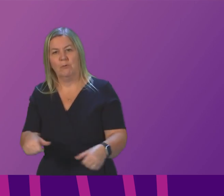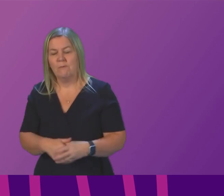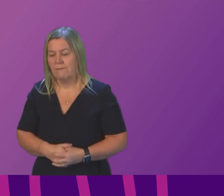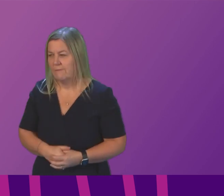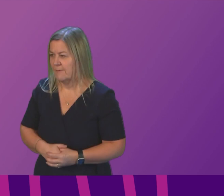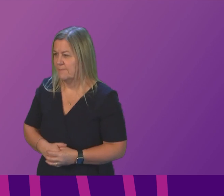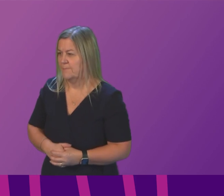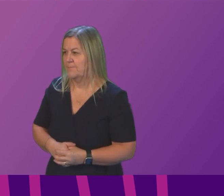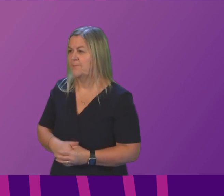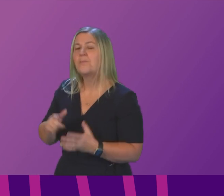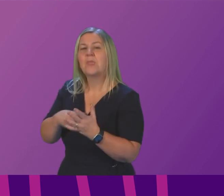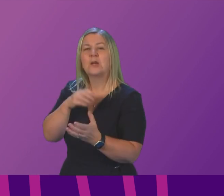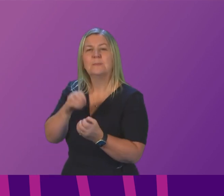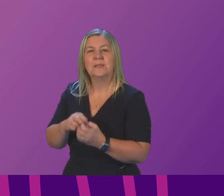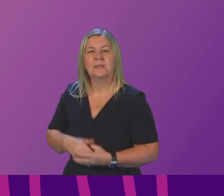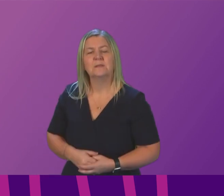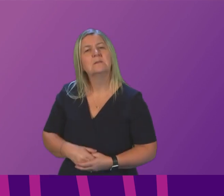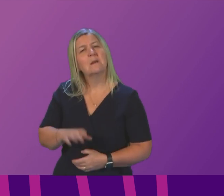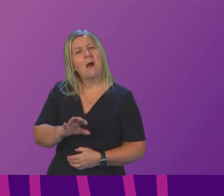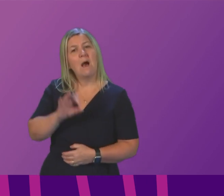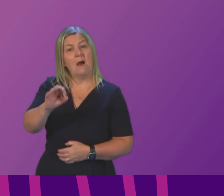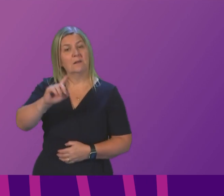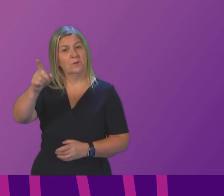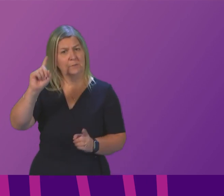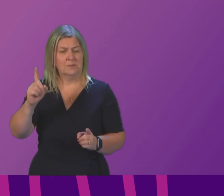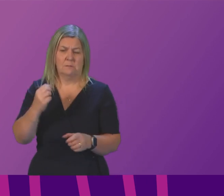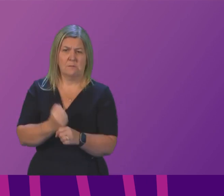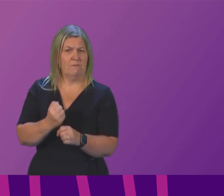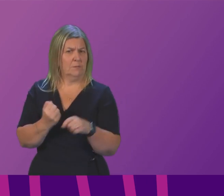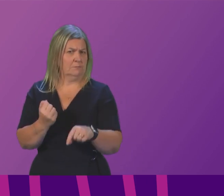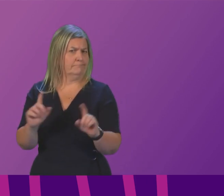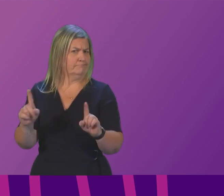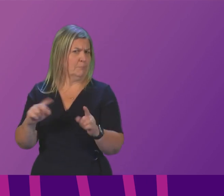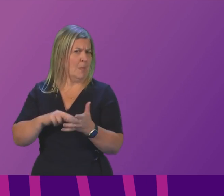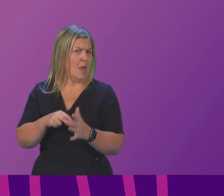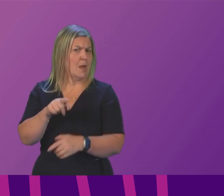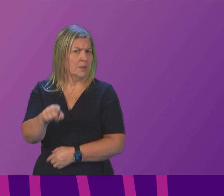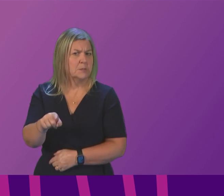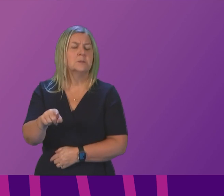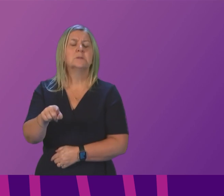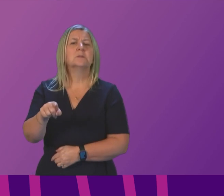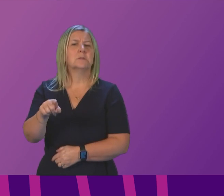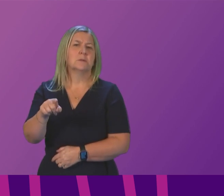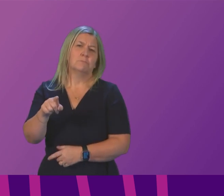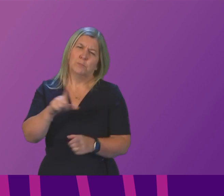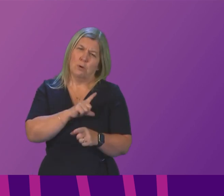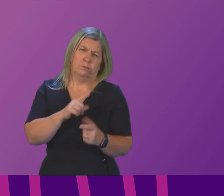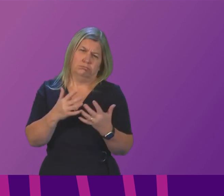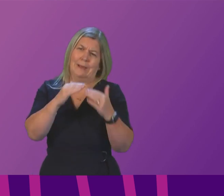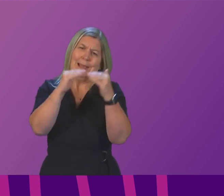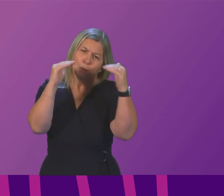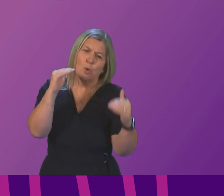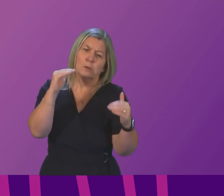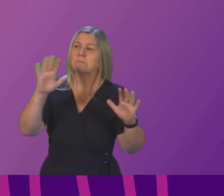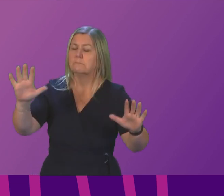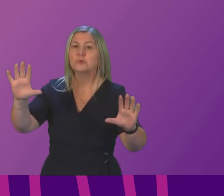to ask the First Minister what immediate steps the Scottish Government is taking to address the reported continuing inequalities in cancer